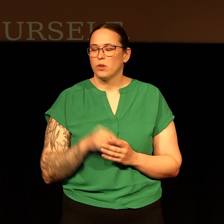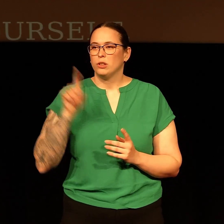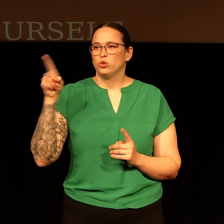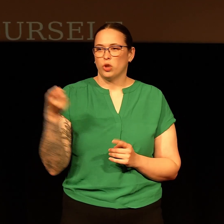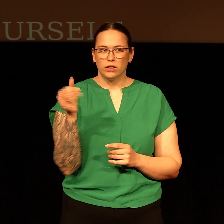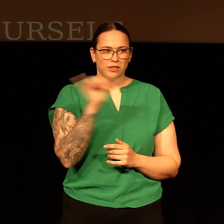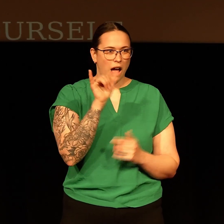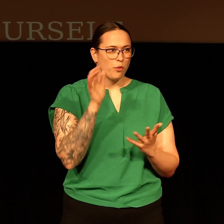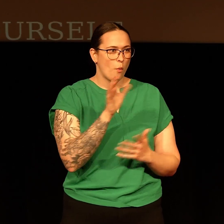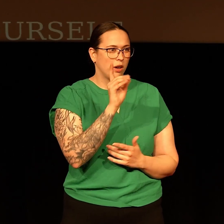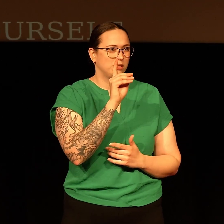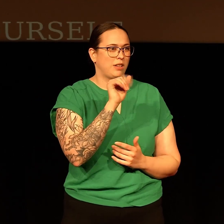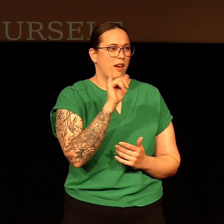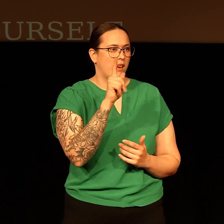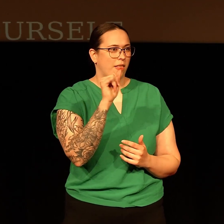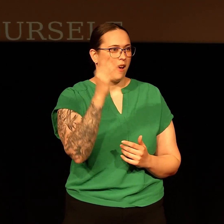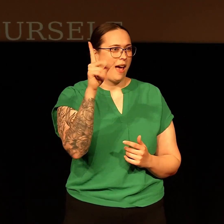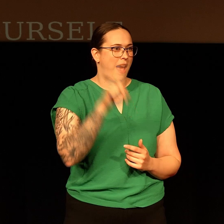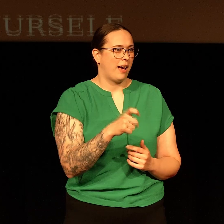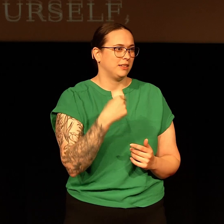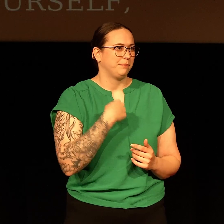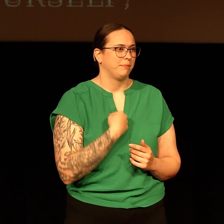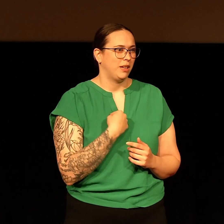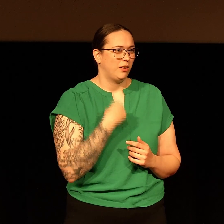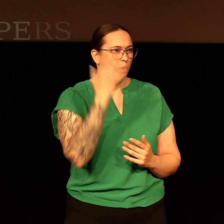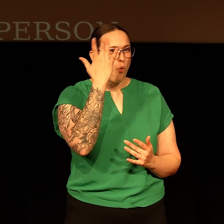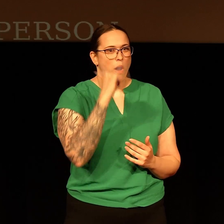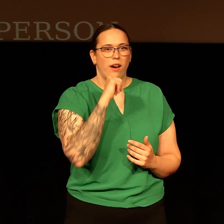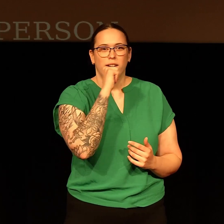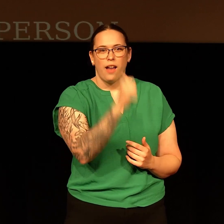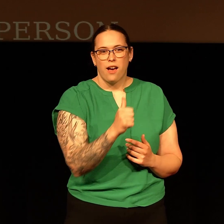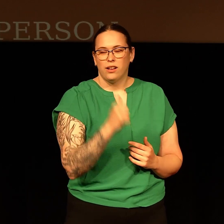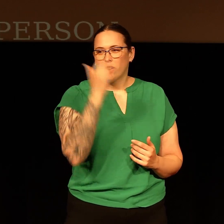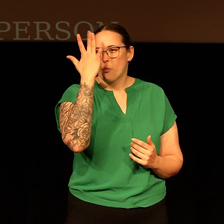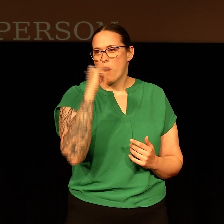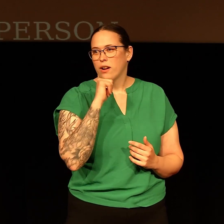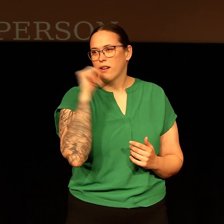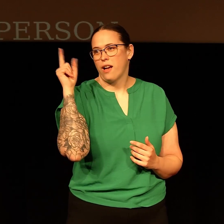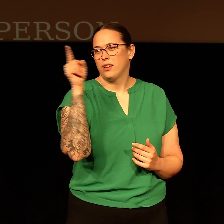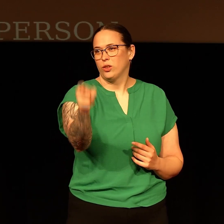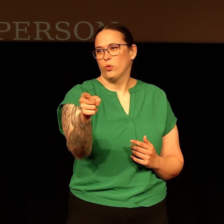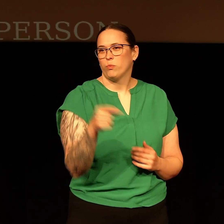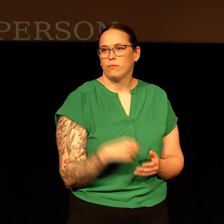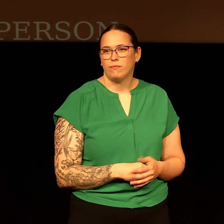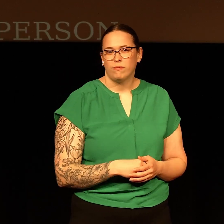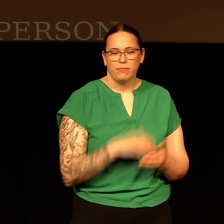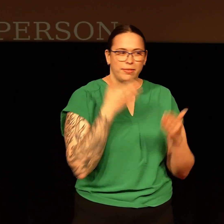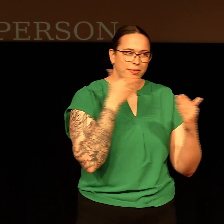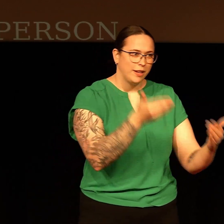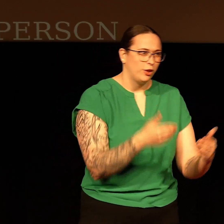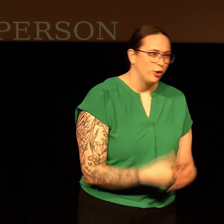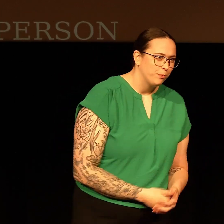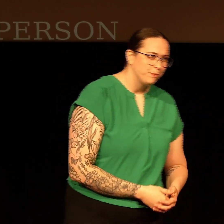Just like Delilah had asked me. Why not? Why can't you? Thank you. you.